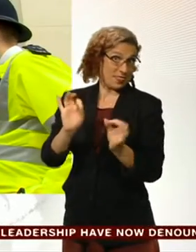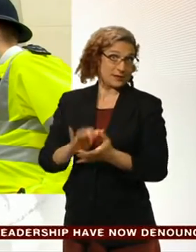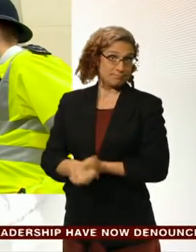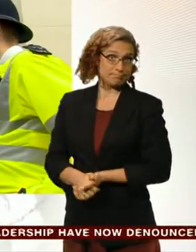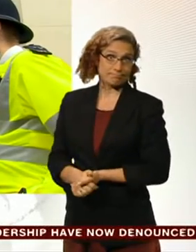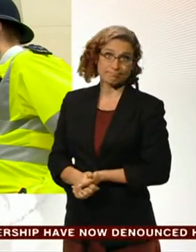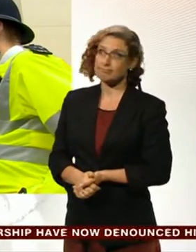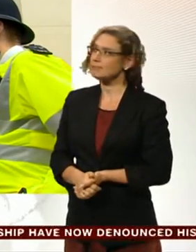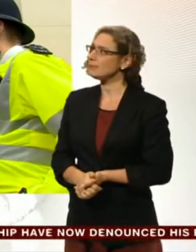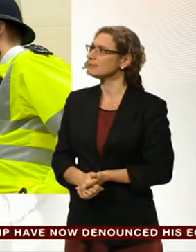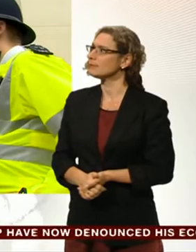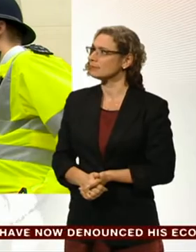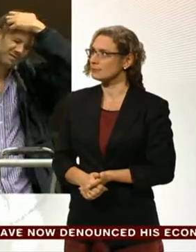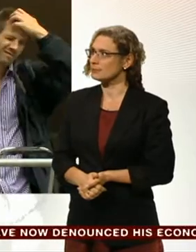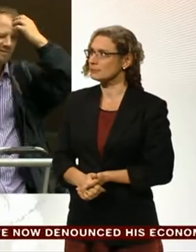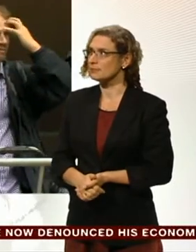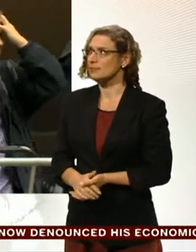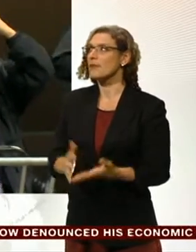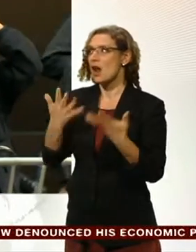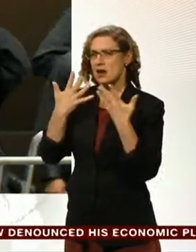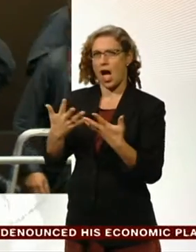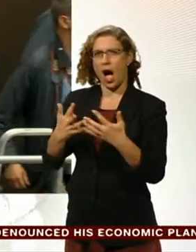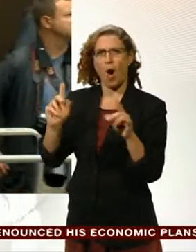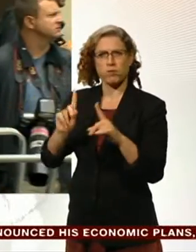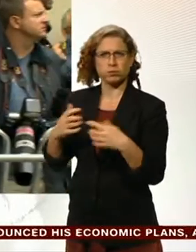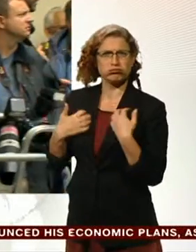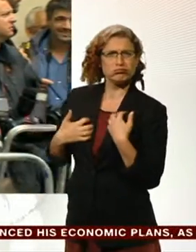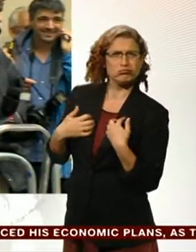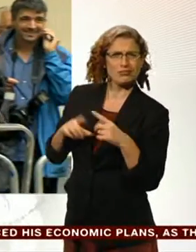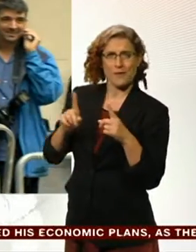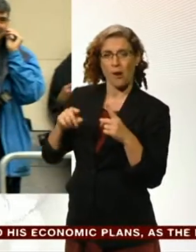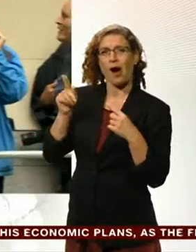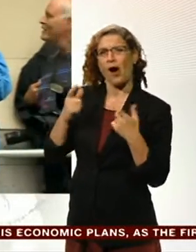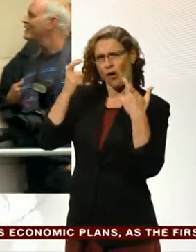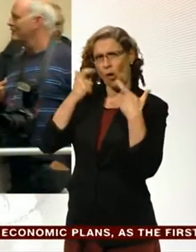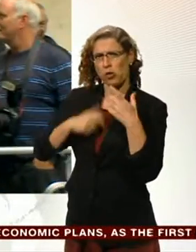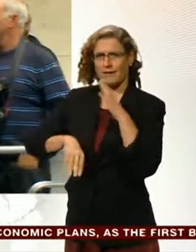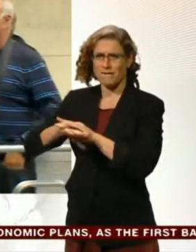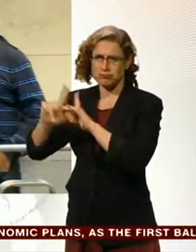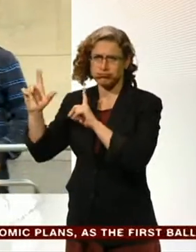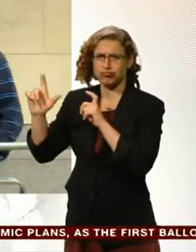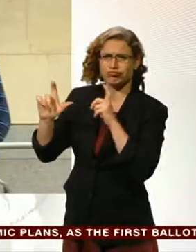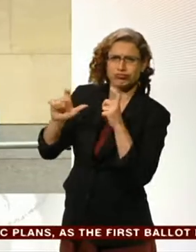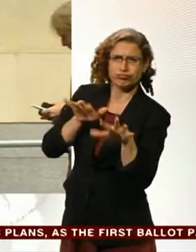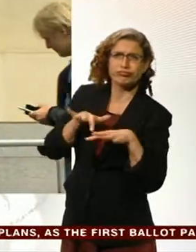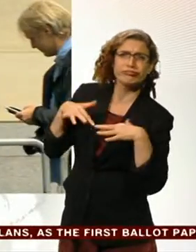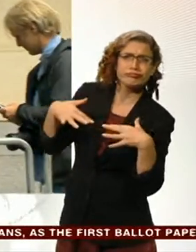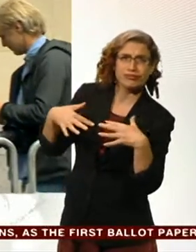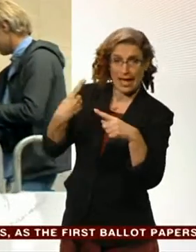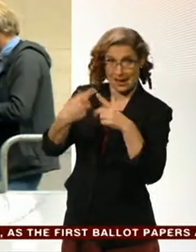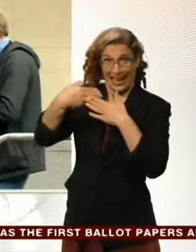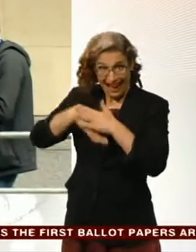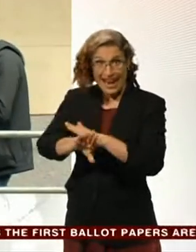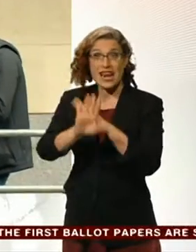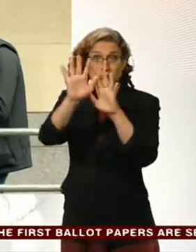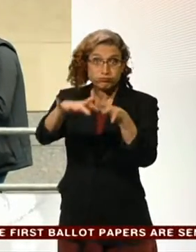There is intense public interest in this case. The court was surrounded by the media, dozens of reporters inside. It